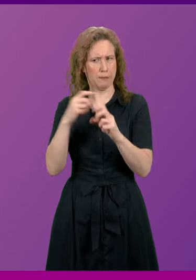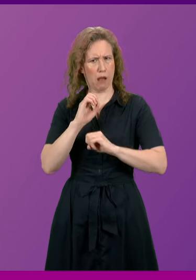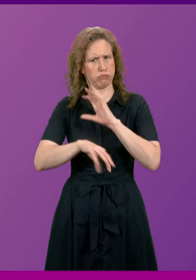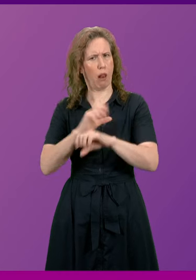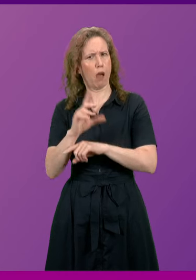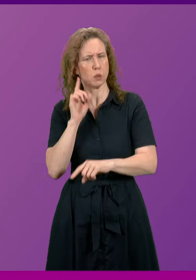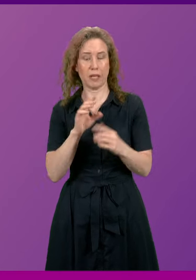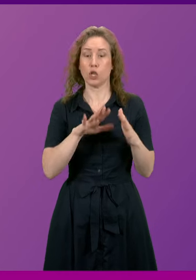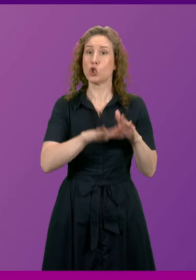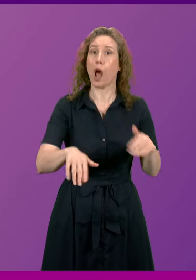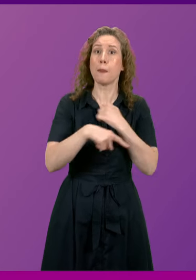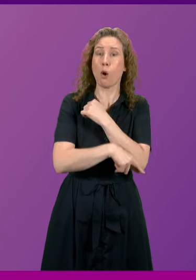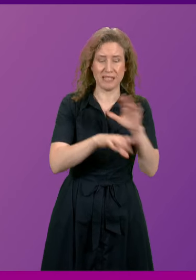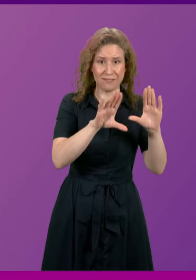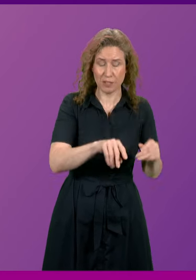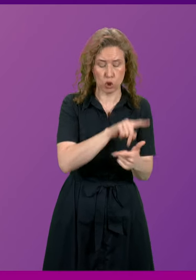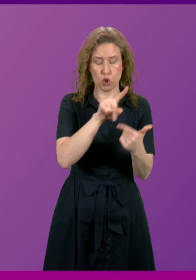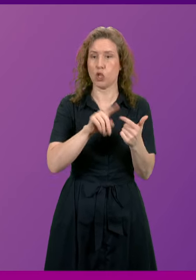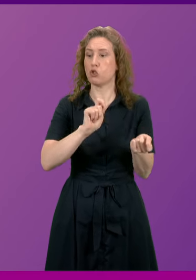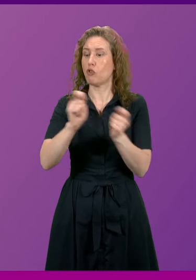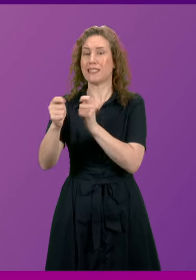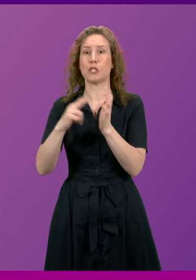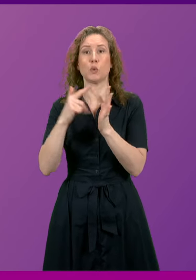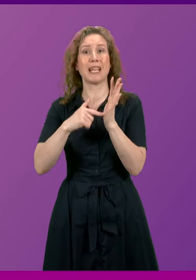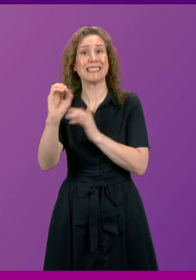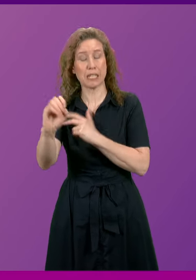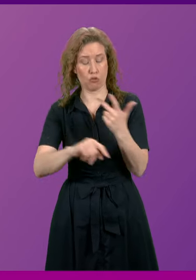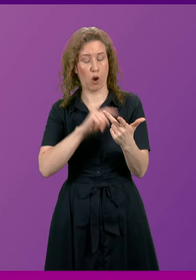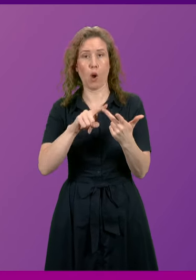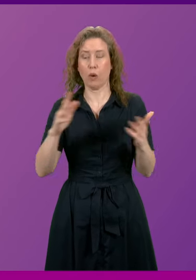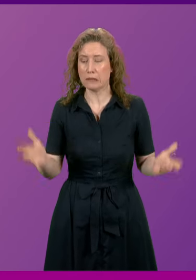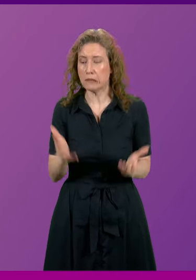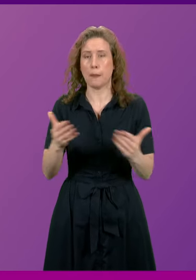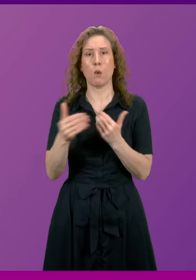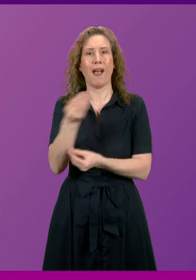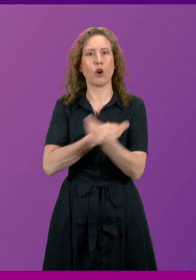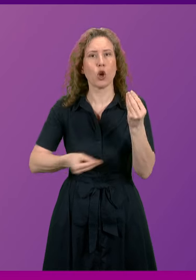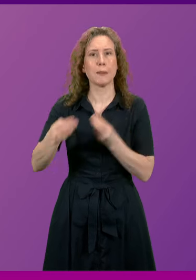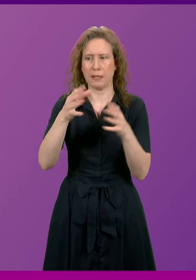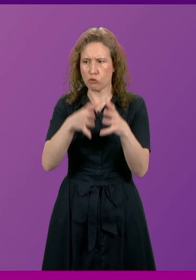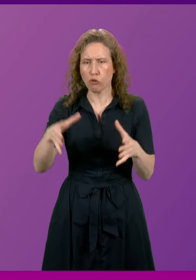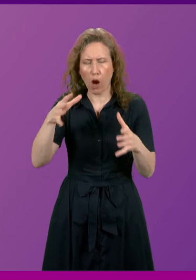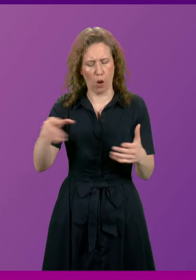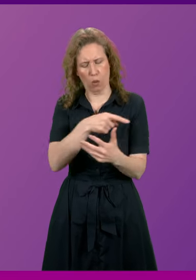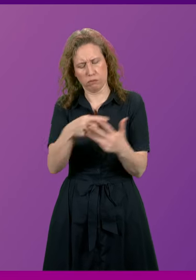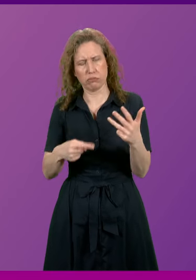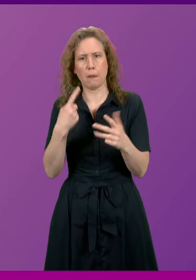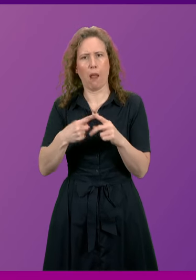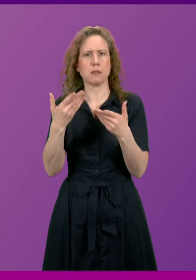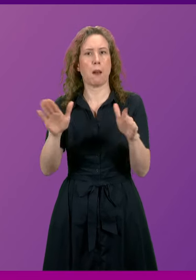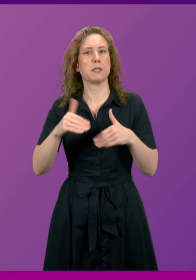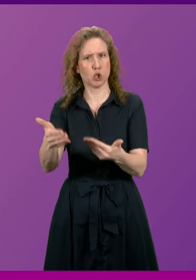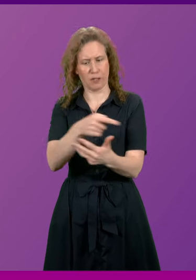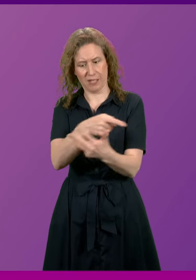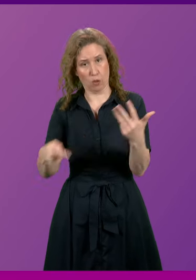child poverty the transition to net zero and the stimulation of economic growth. Those reforms and